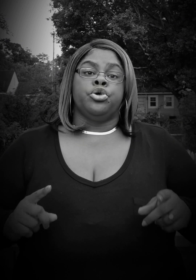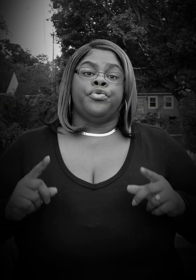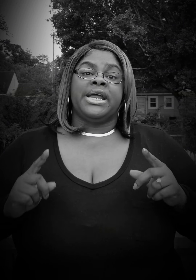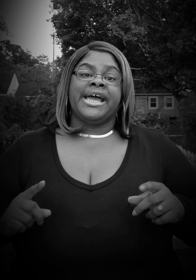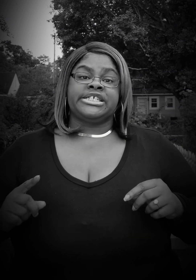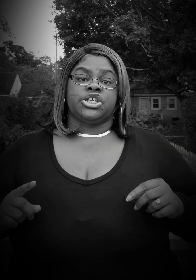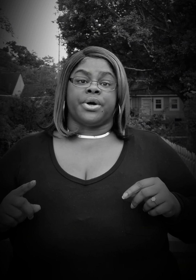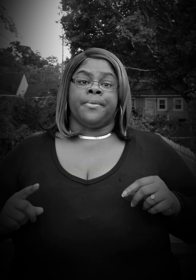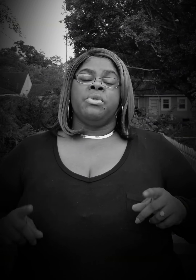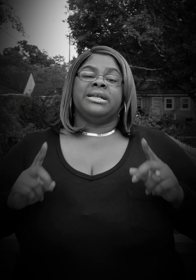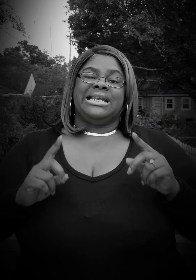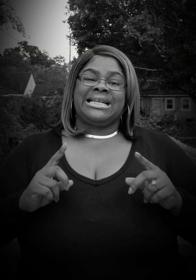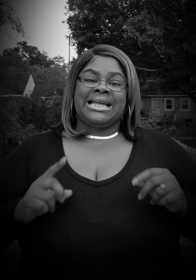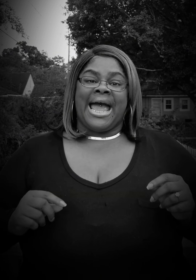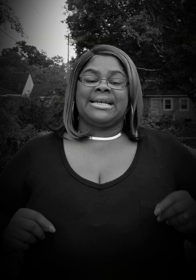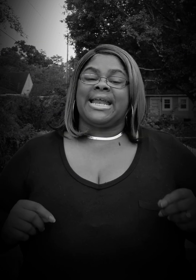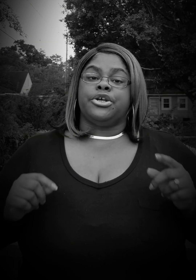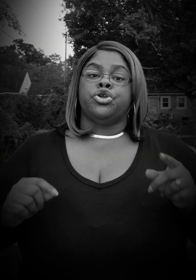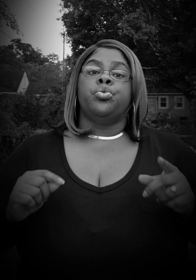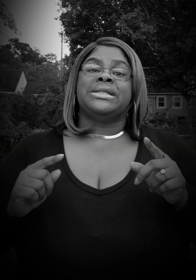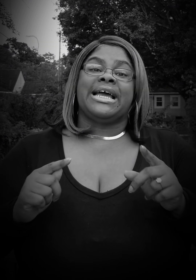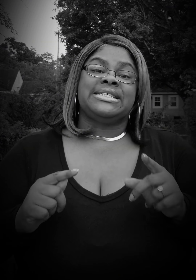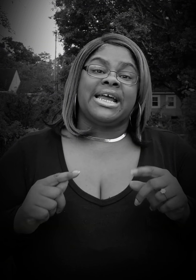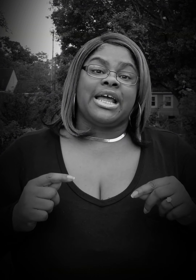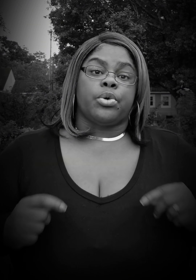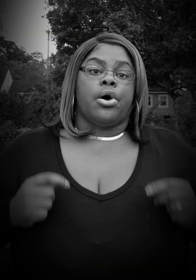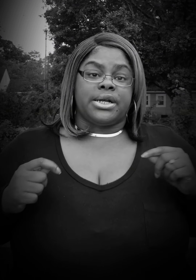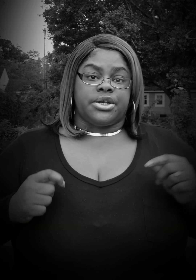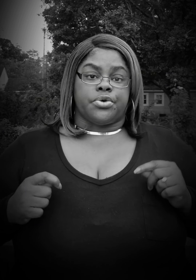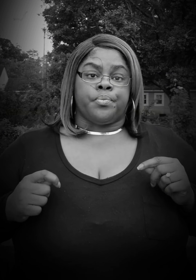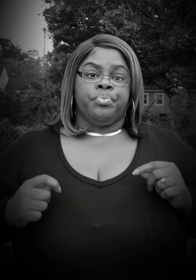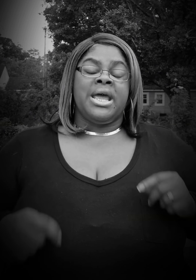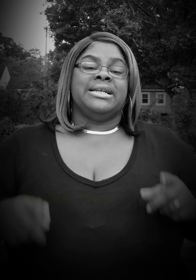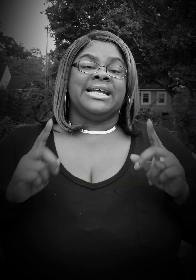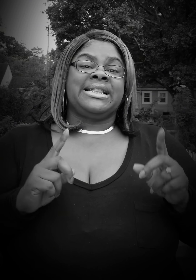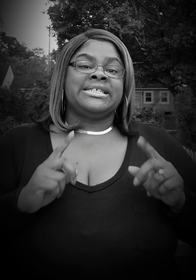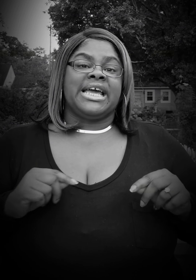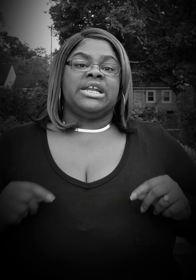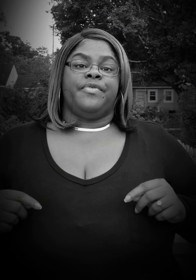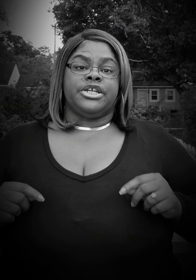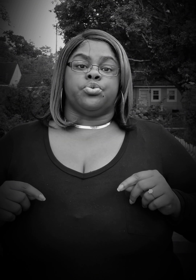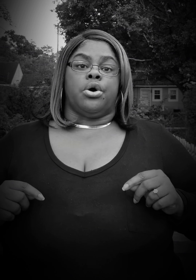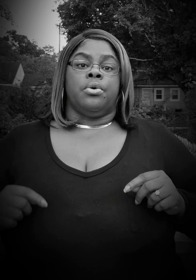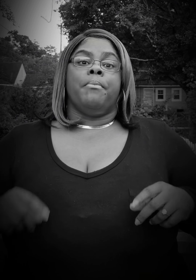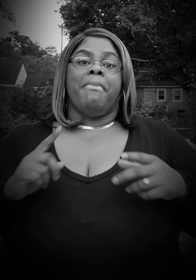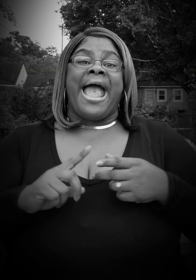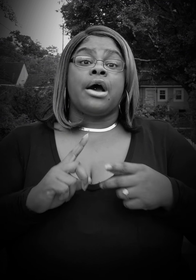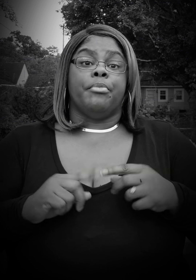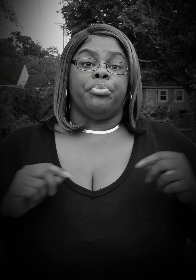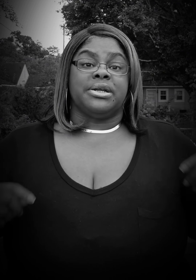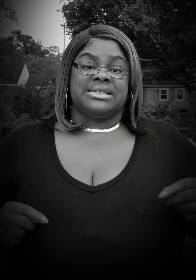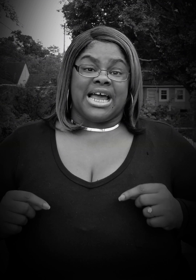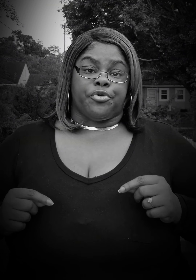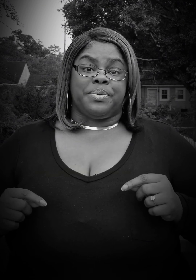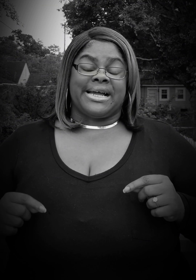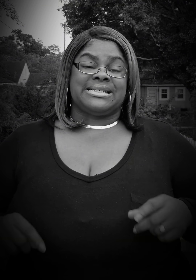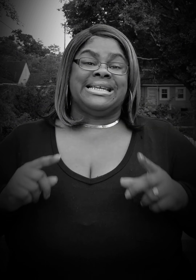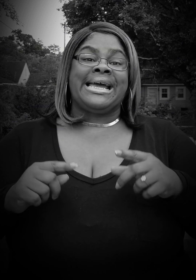proven history. Did the candidate do what they said they were going to do? Did this individual make Mobile a safer place? Did